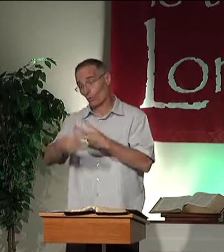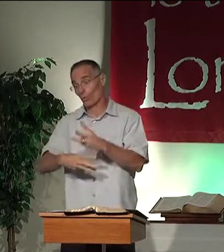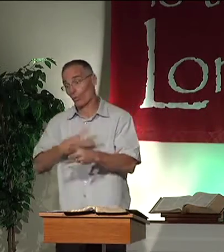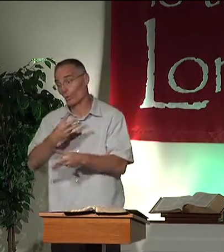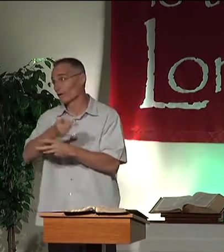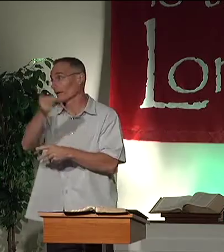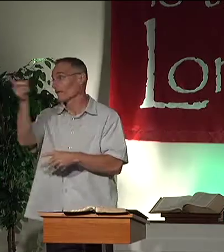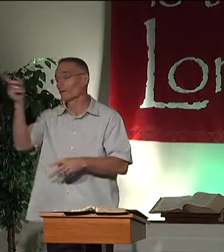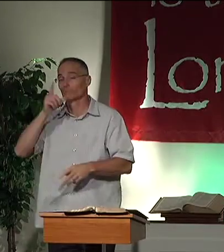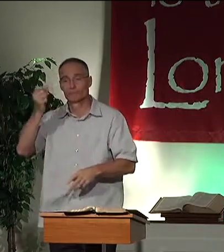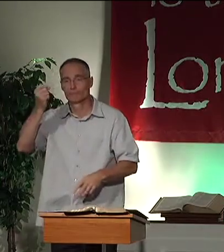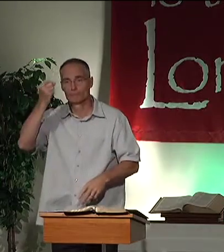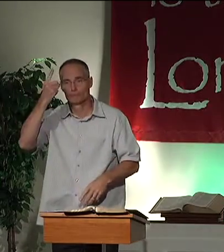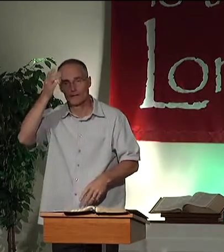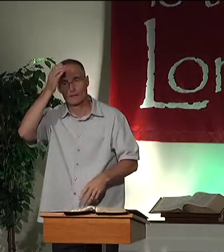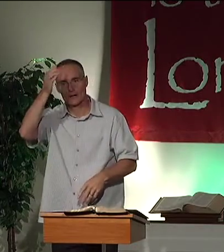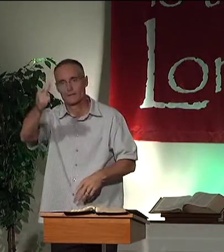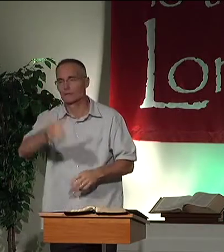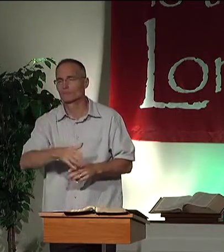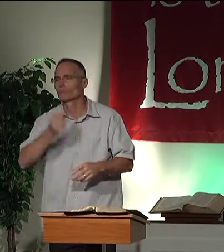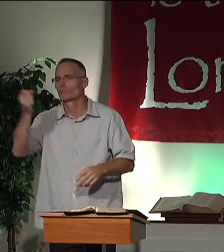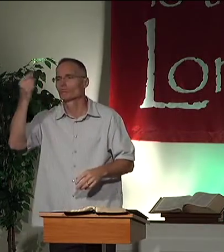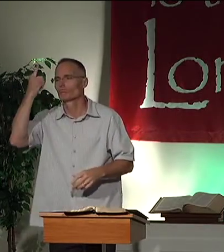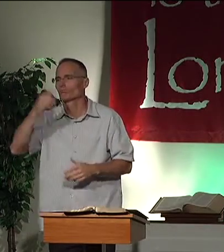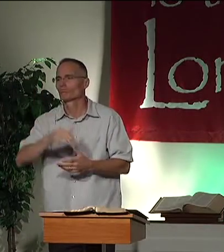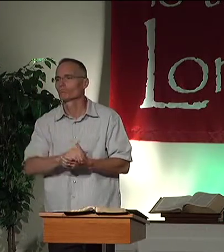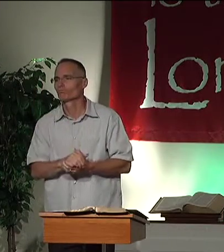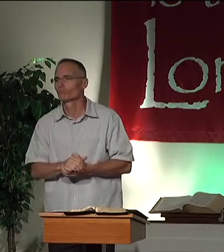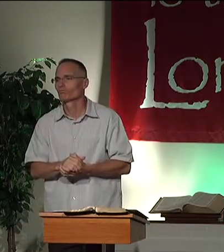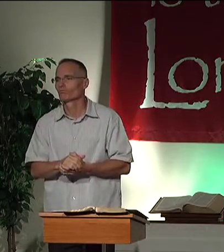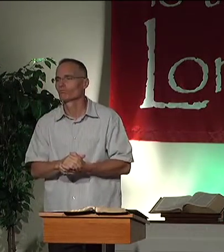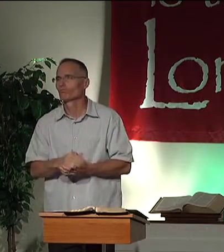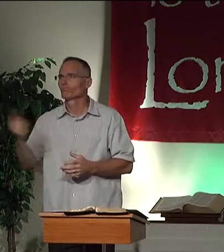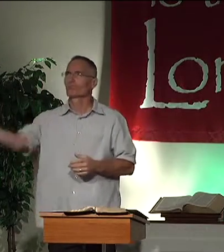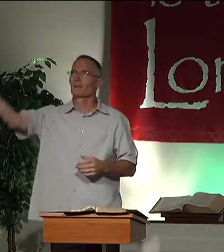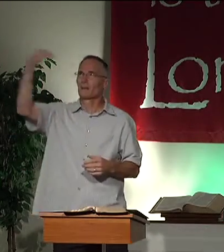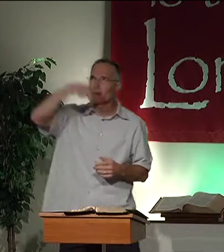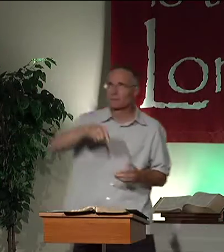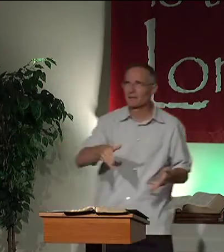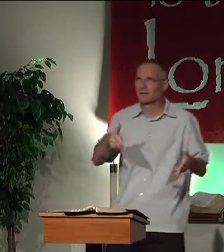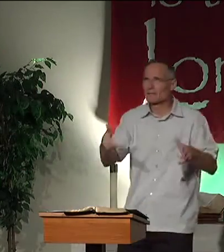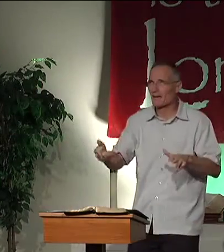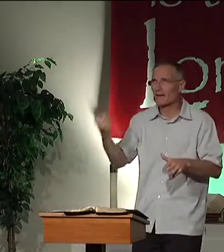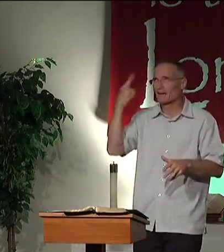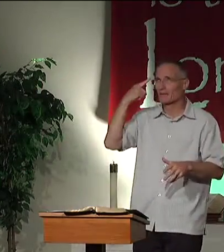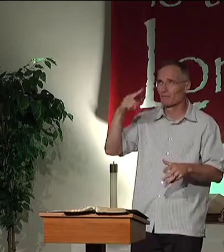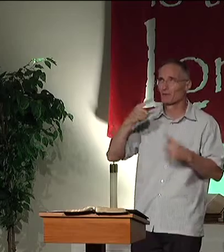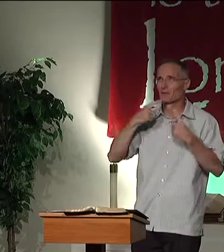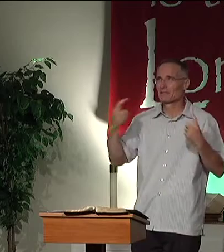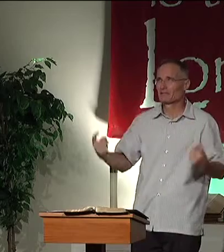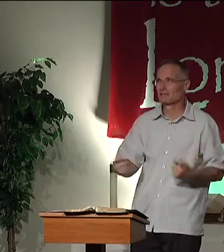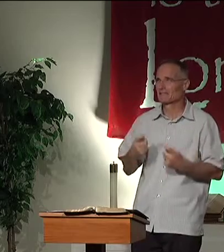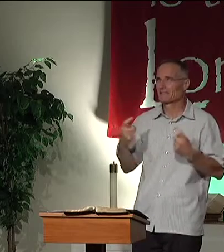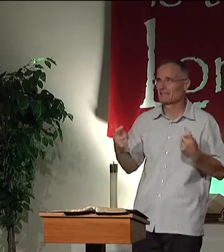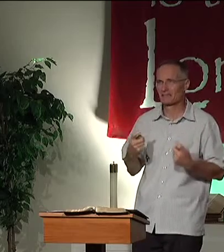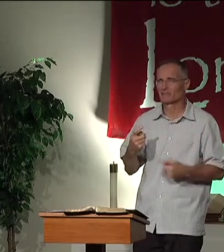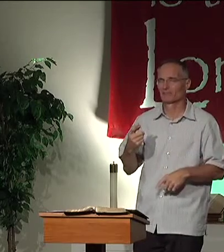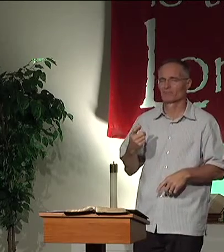And we know the world out there does not understand that concept. He came to die for